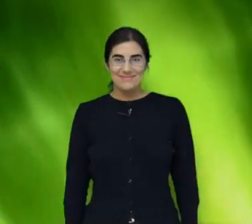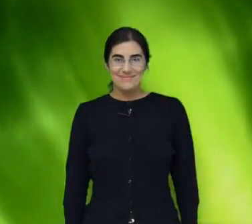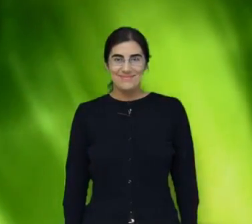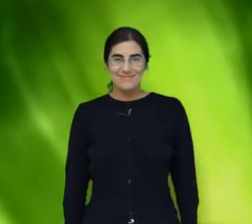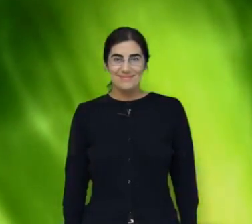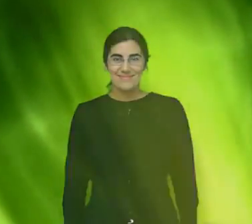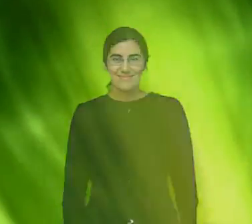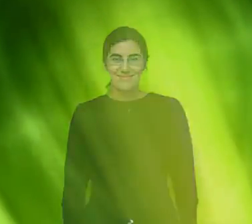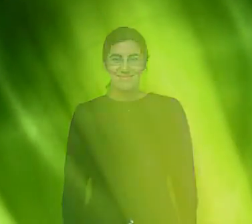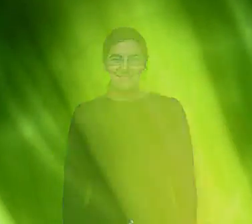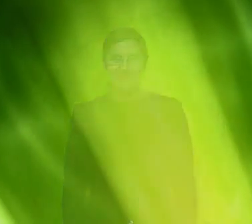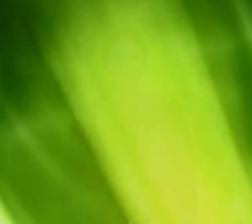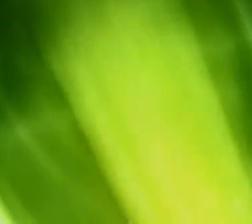X. X. X. X. X